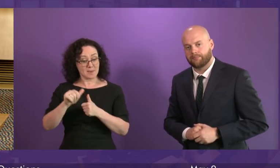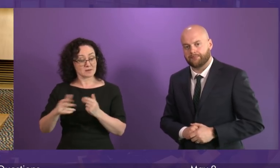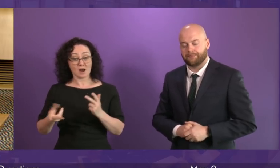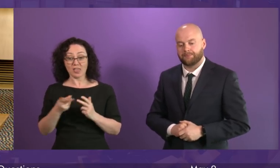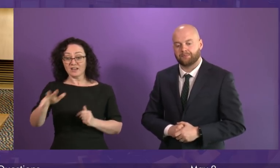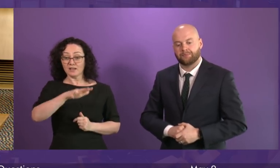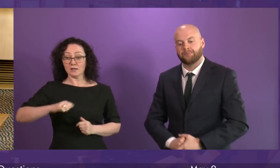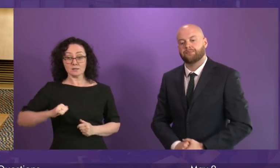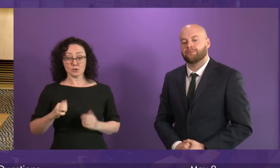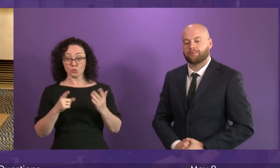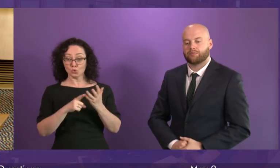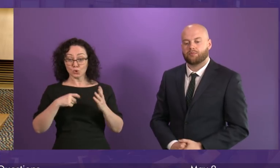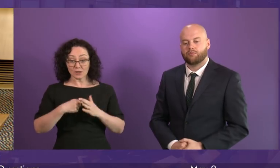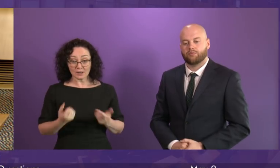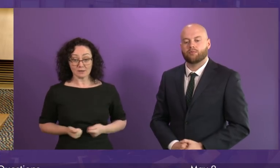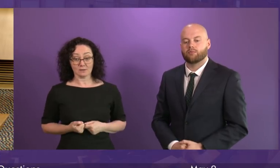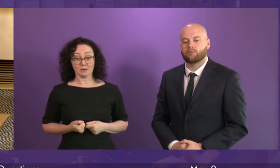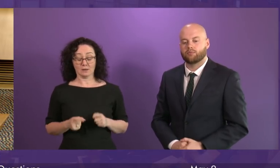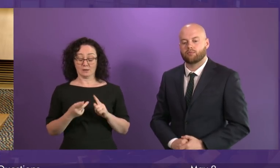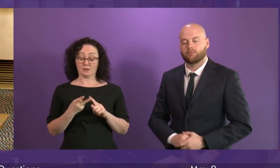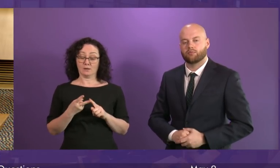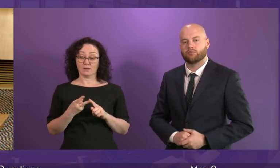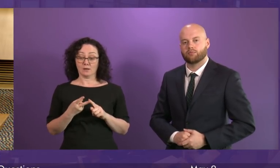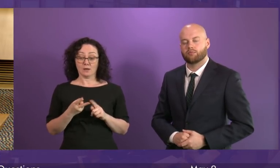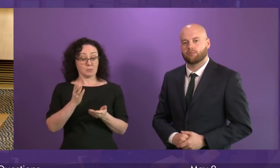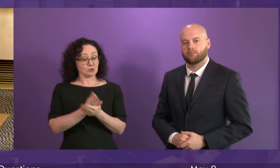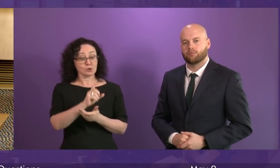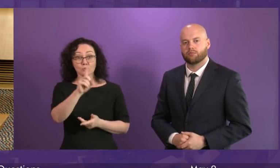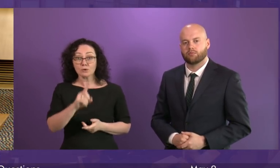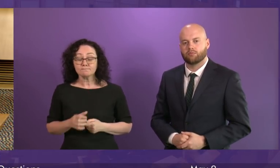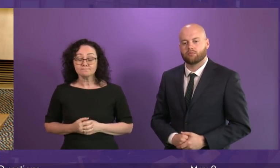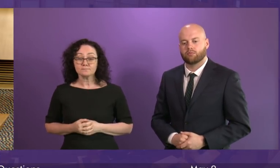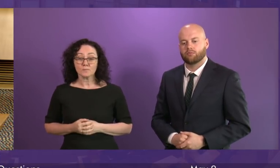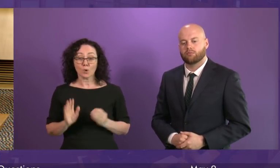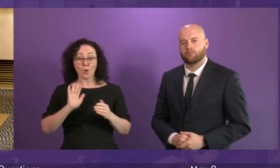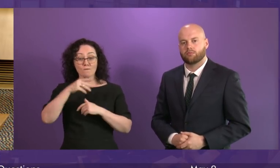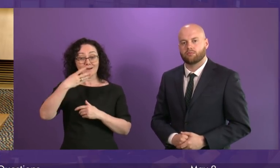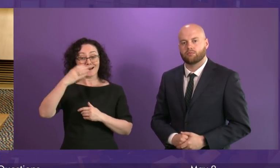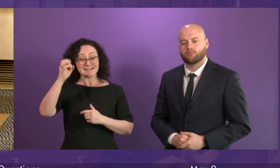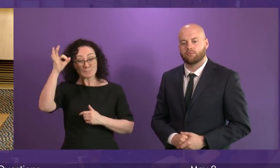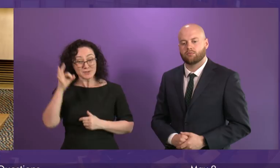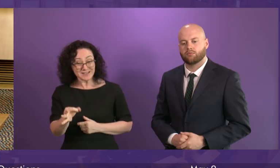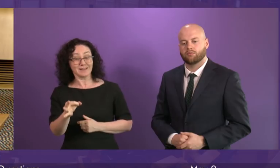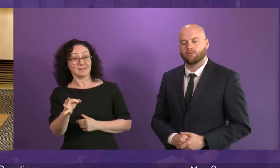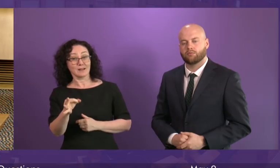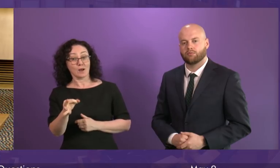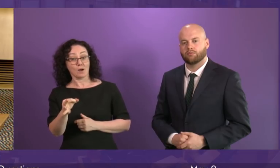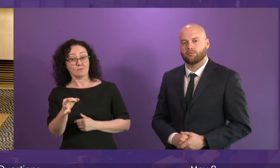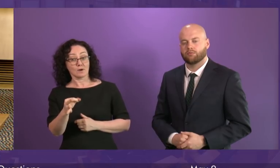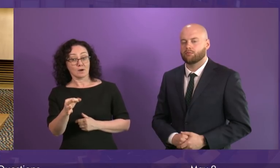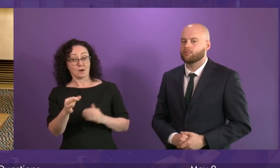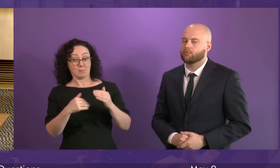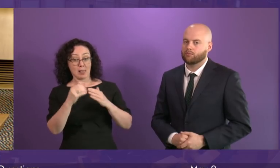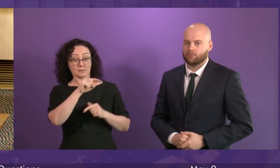business rates poundage in the UK, which ensures that over 90% of properties